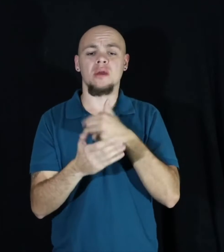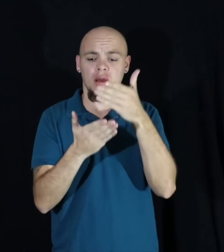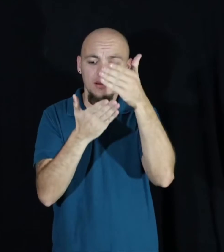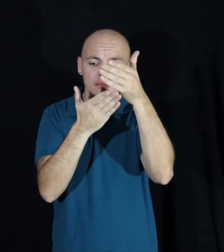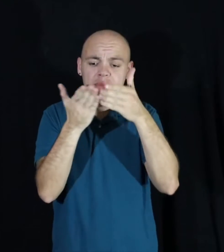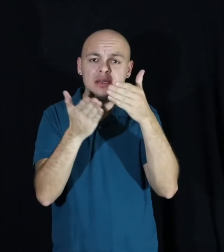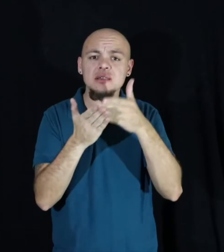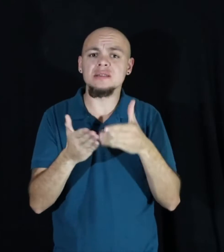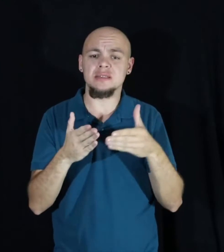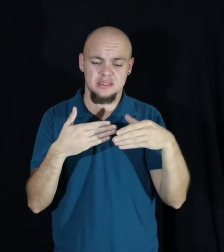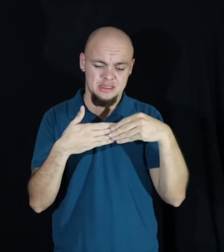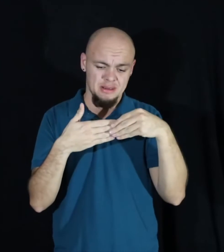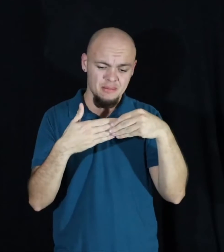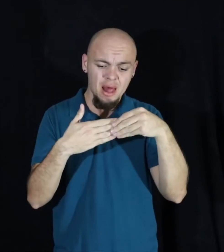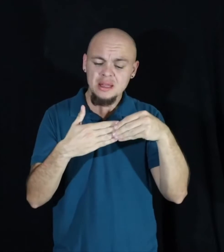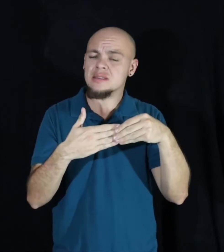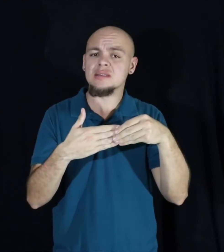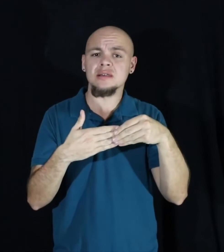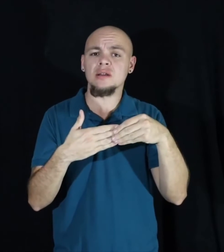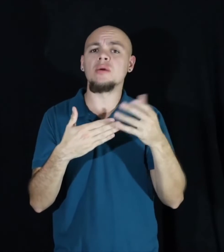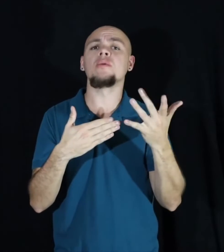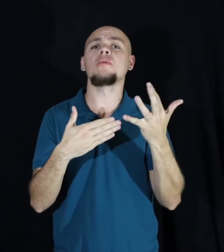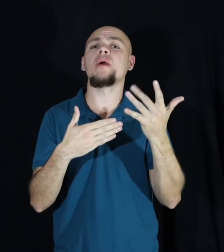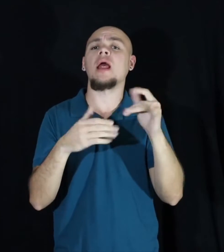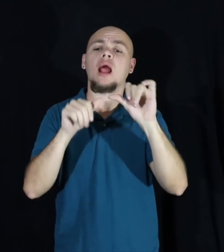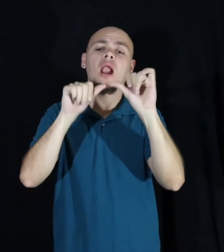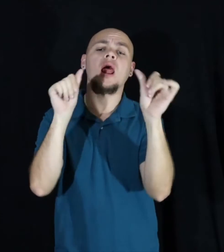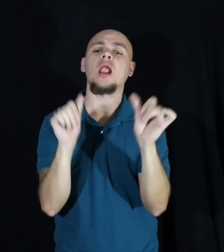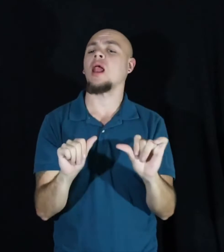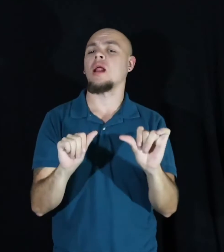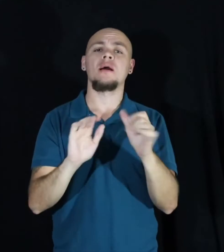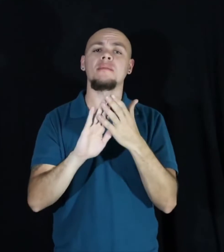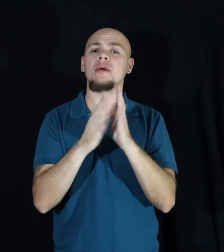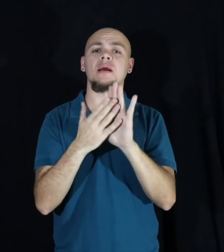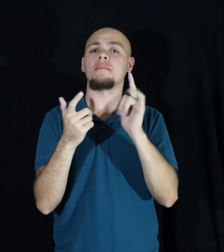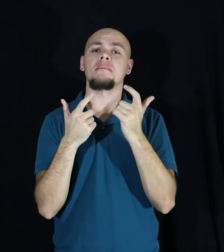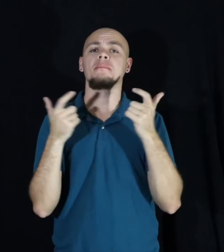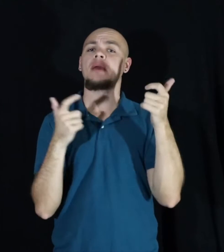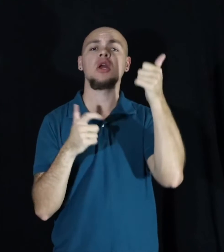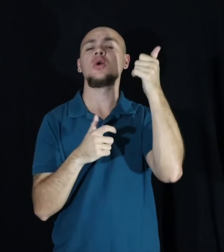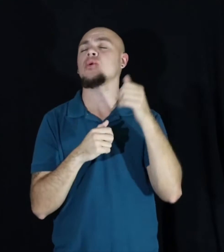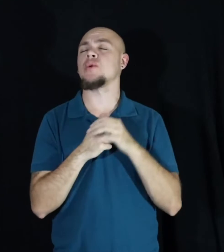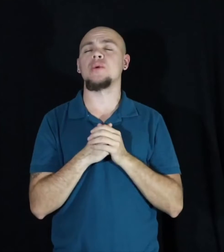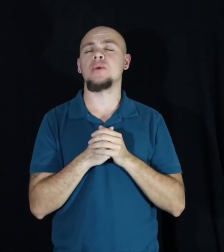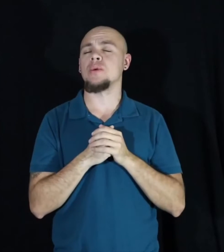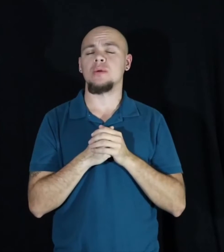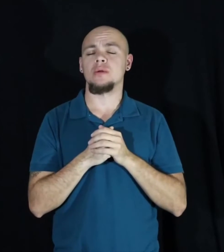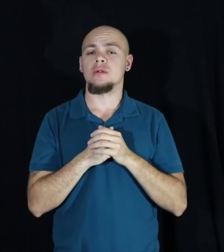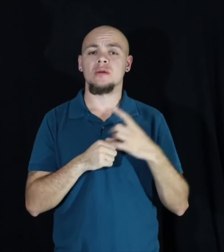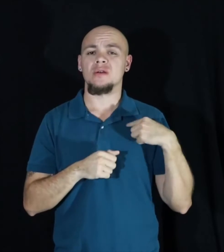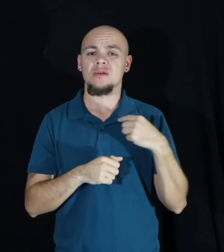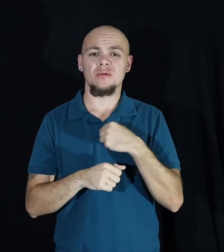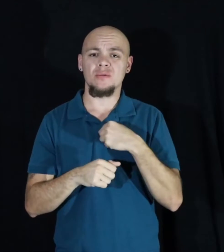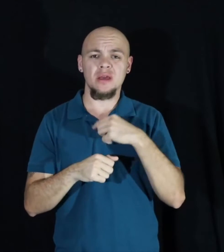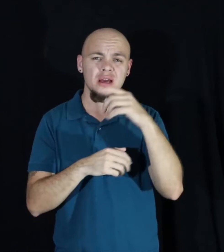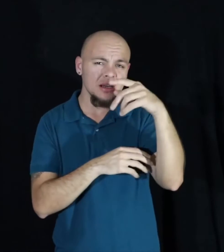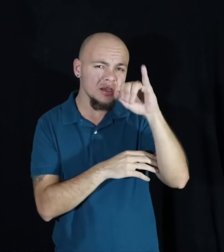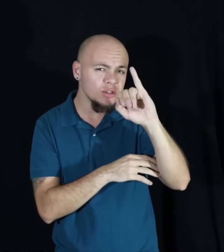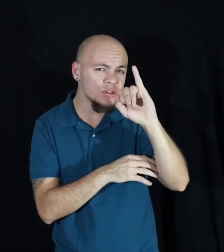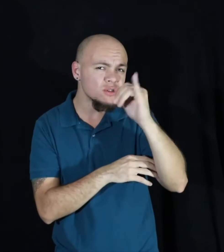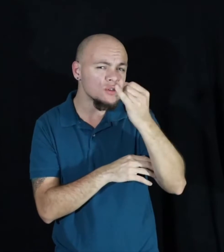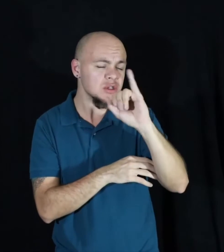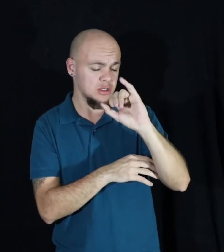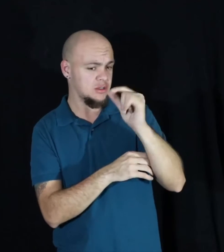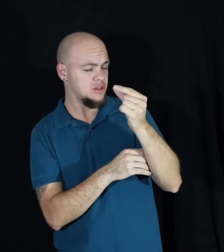of plastic waiting to be molded into something bigger. We are not jigsaw puzzles